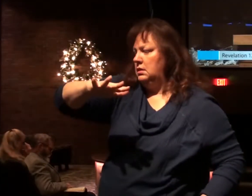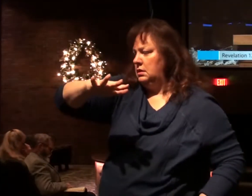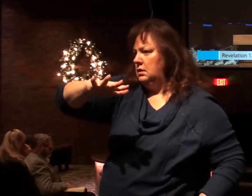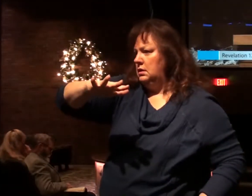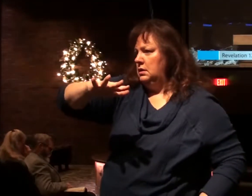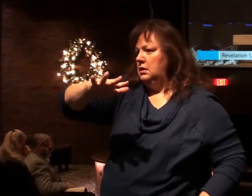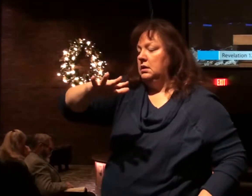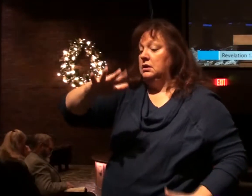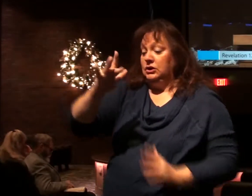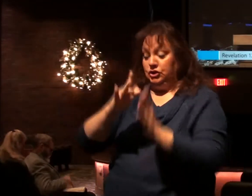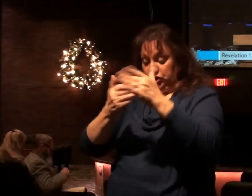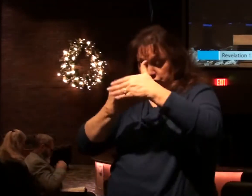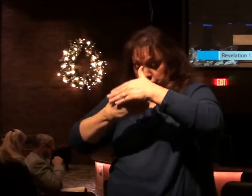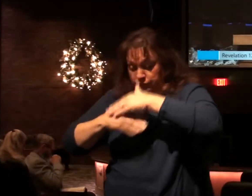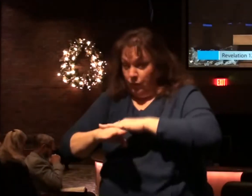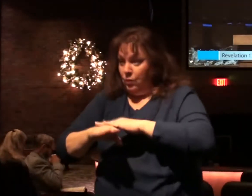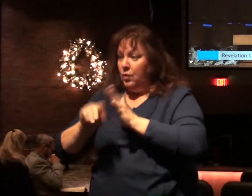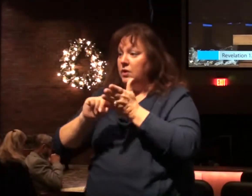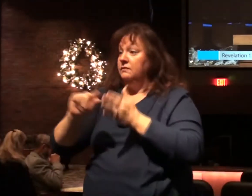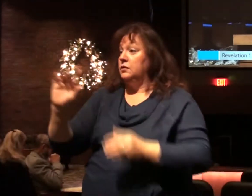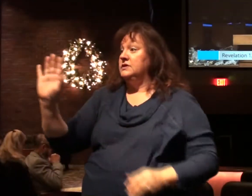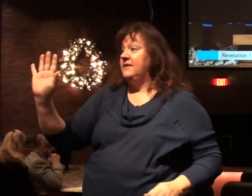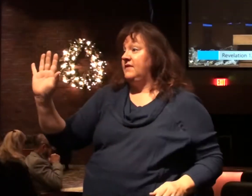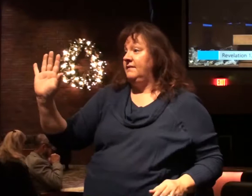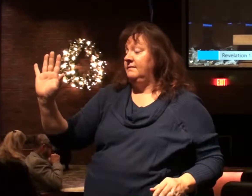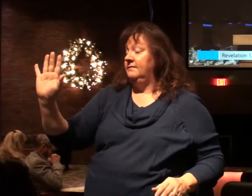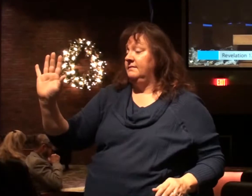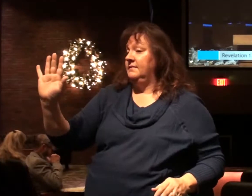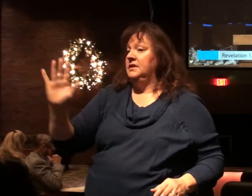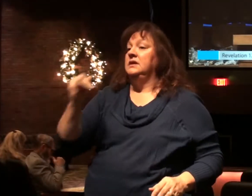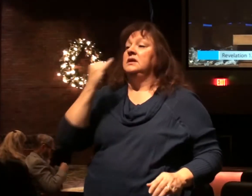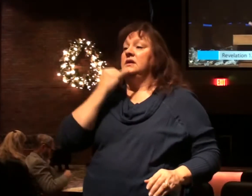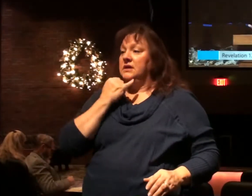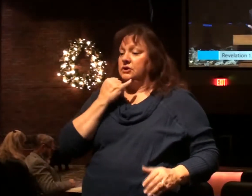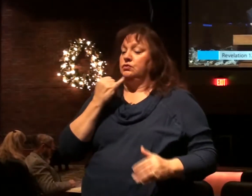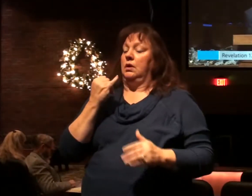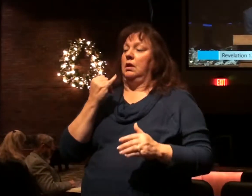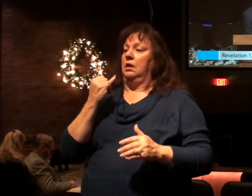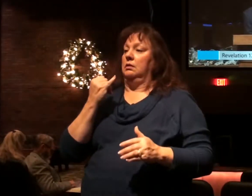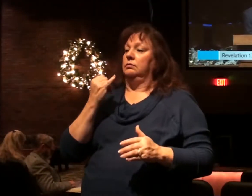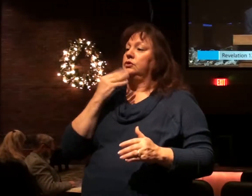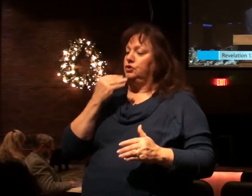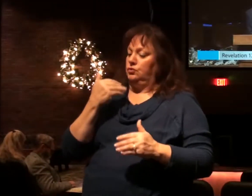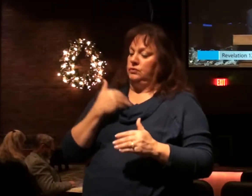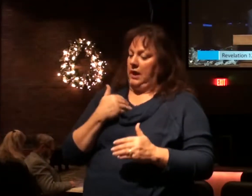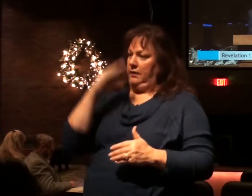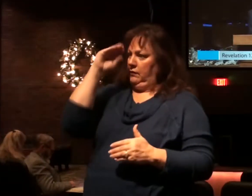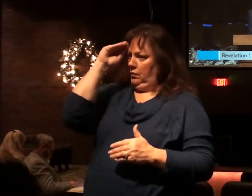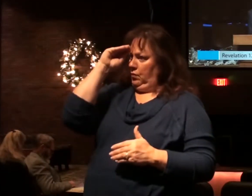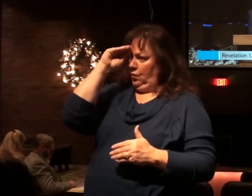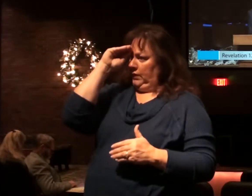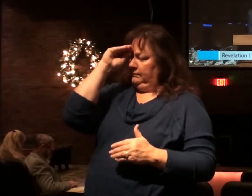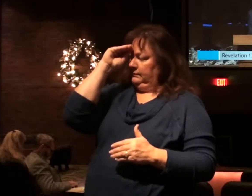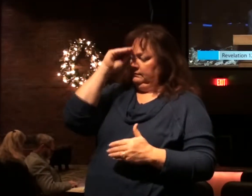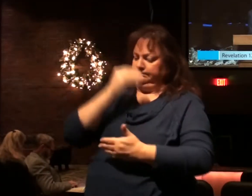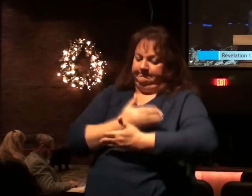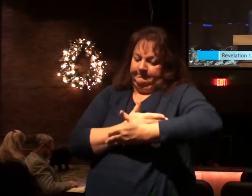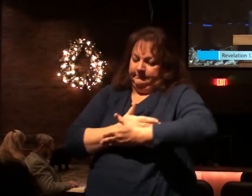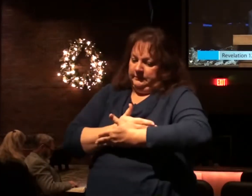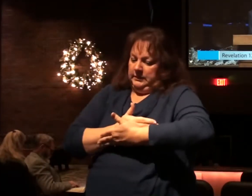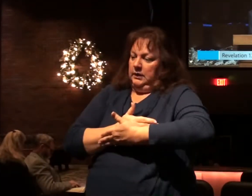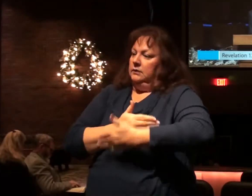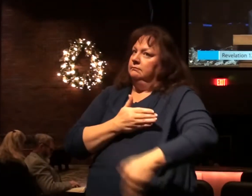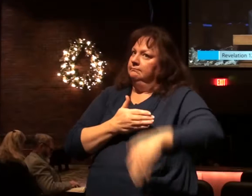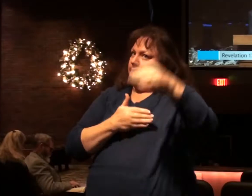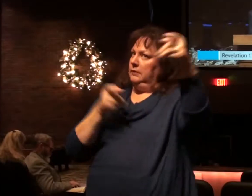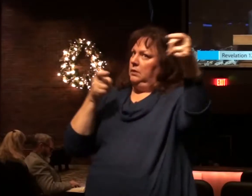Israel, the birth of Christ in verse 5. Israel gave birth to a son, a male child who will rule the